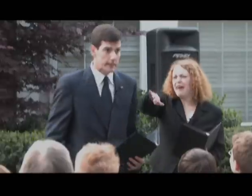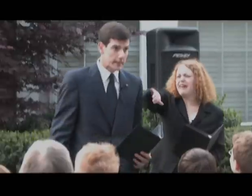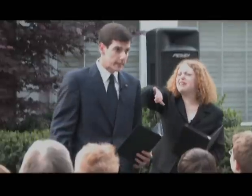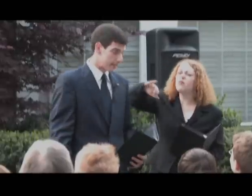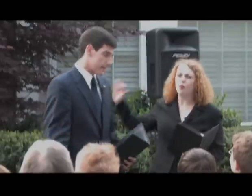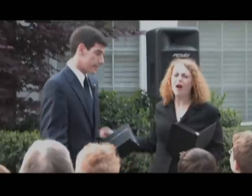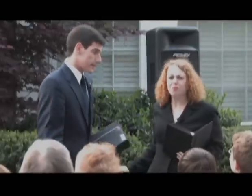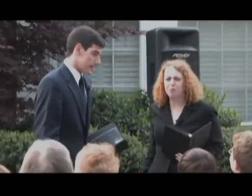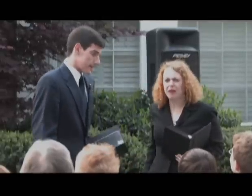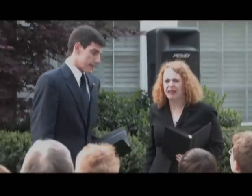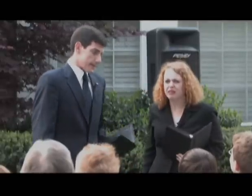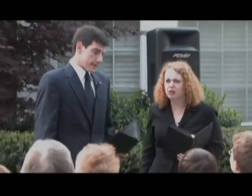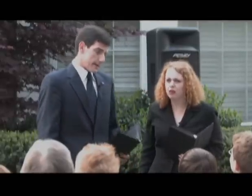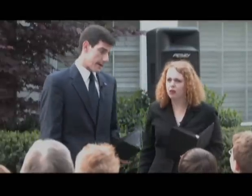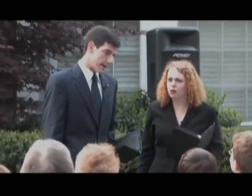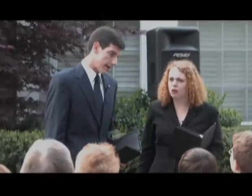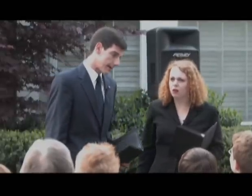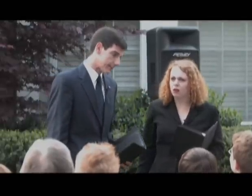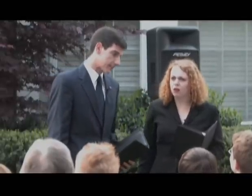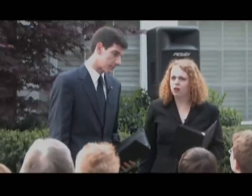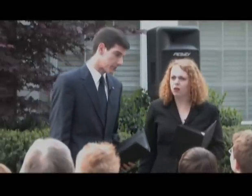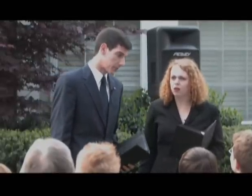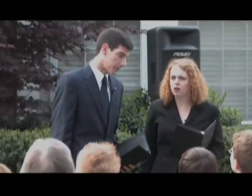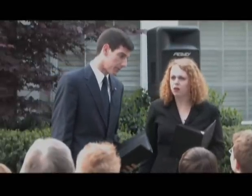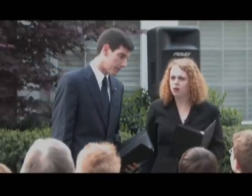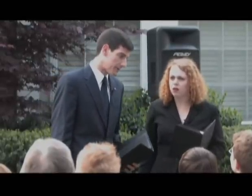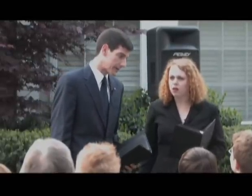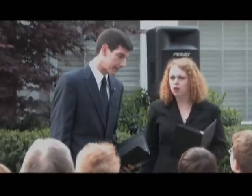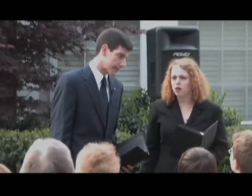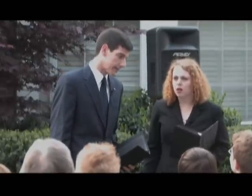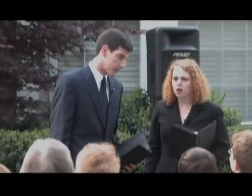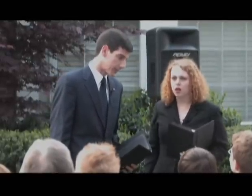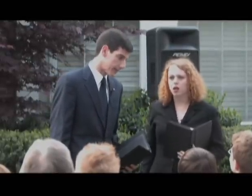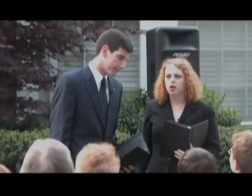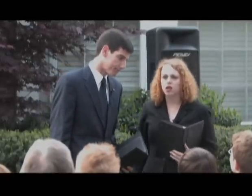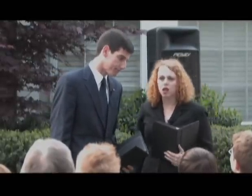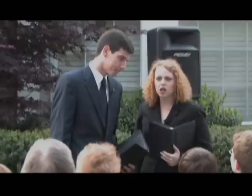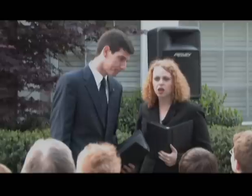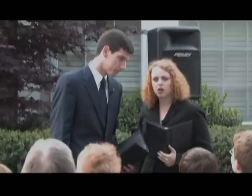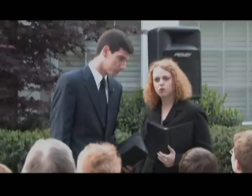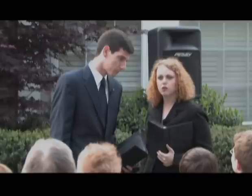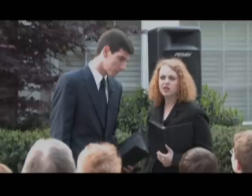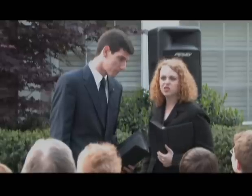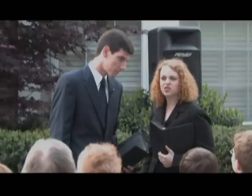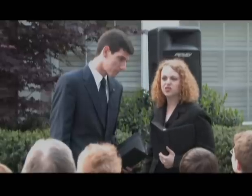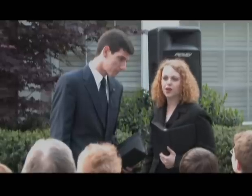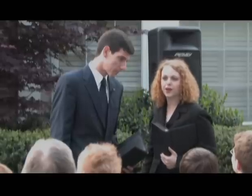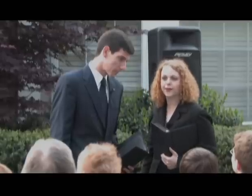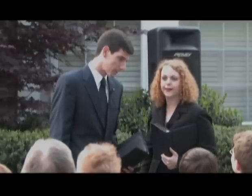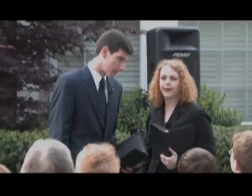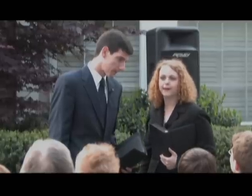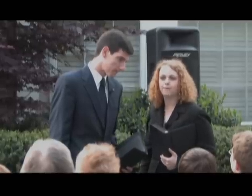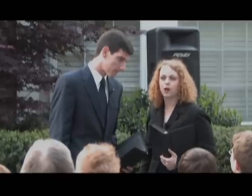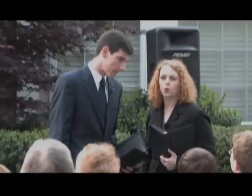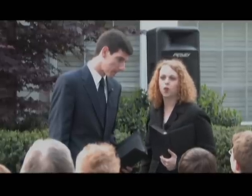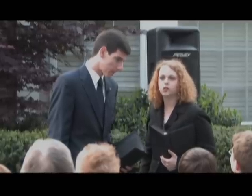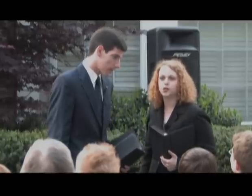Bit? What bit? Next up, start it on the bit about the kid, okay? Yeah? Yeah. I'll out start it on the kid if I want to.